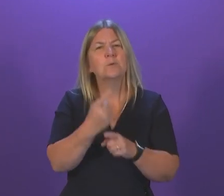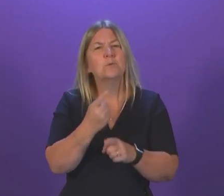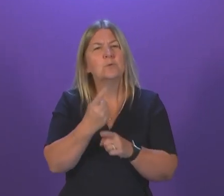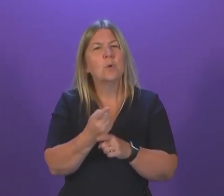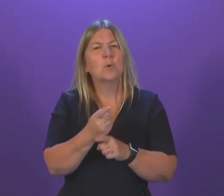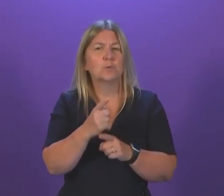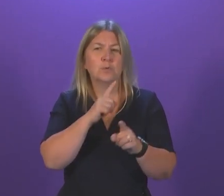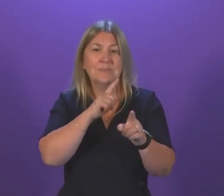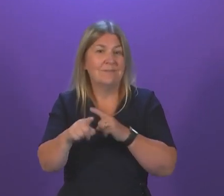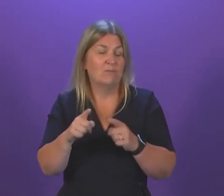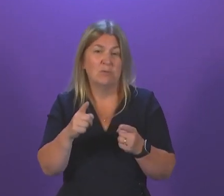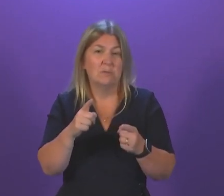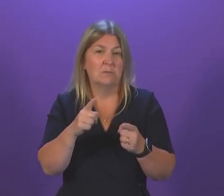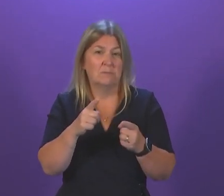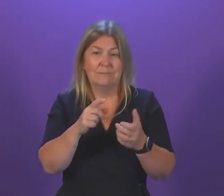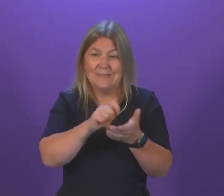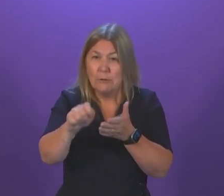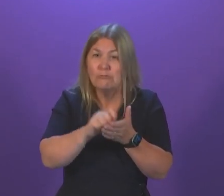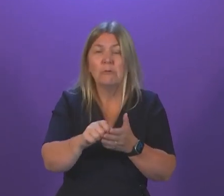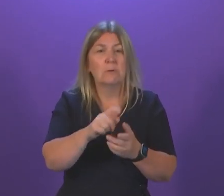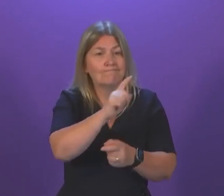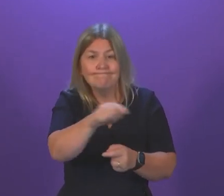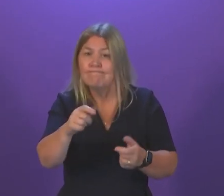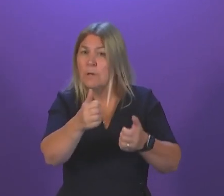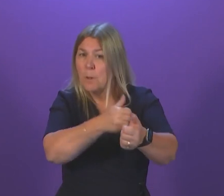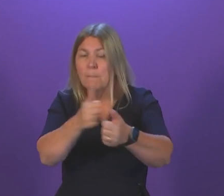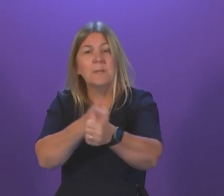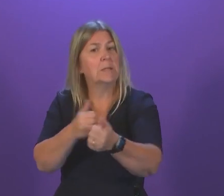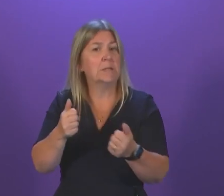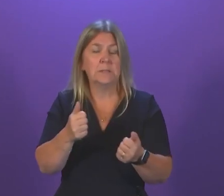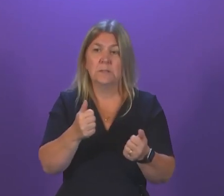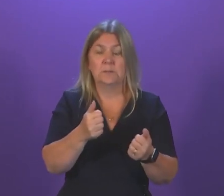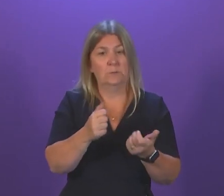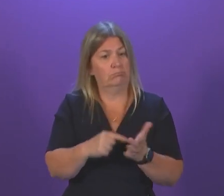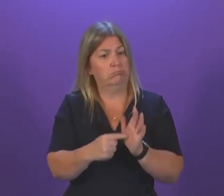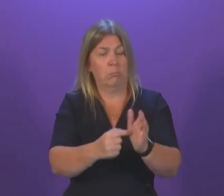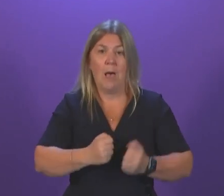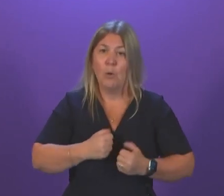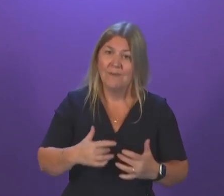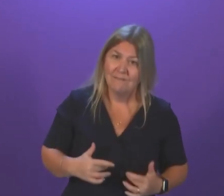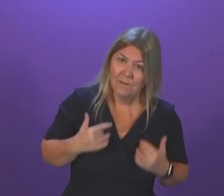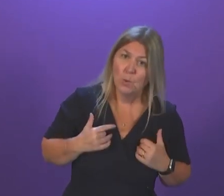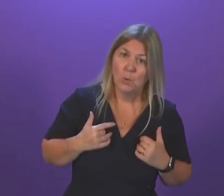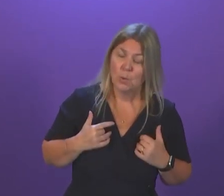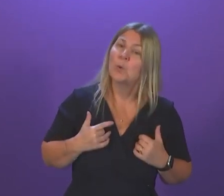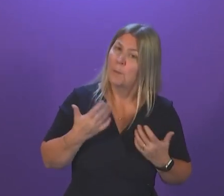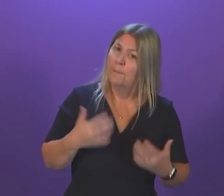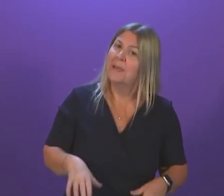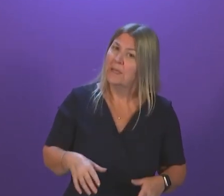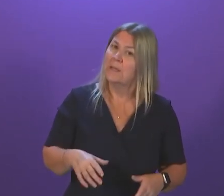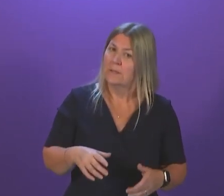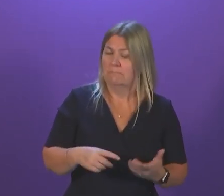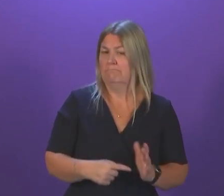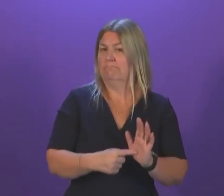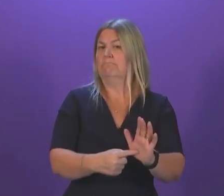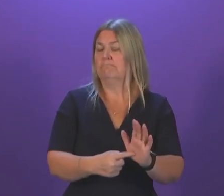highlighting our views and pressing for long-term solutions to maintain our energy resilience. It's also vital, in my view, as I said a few moments ago, that the